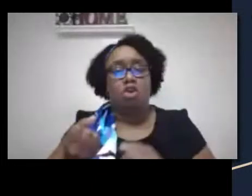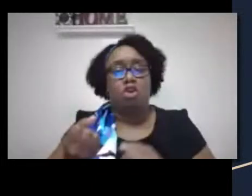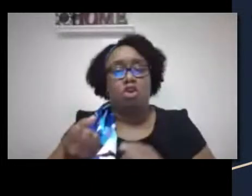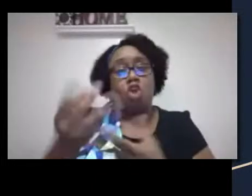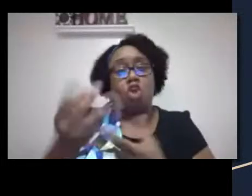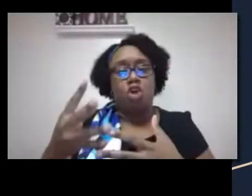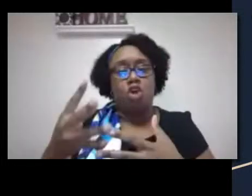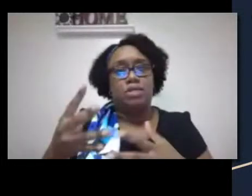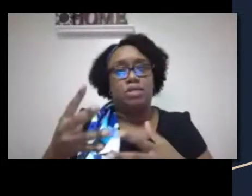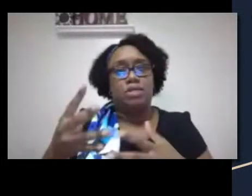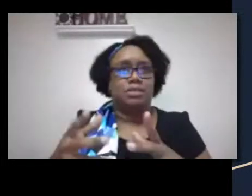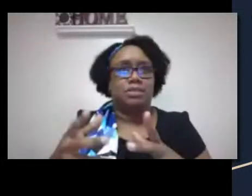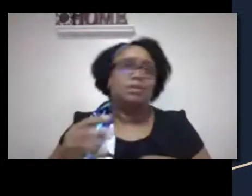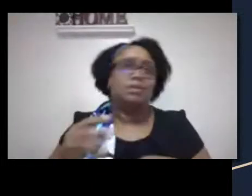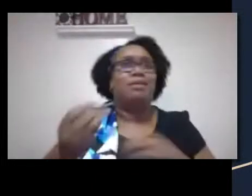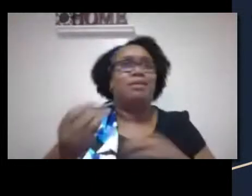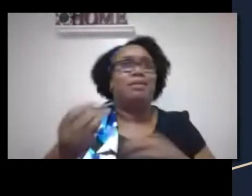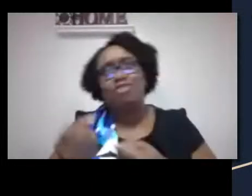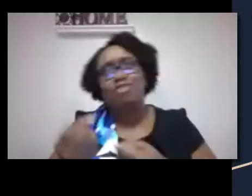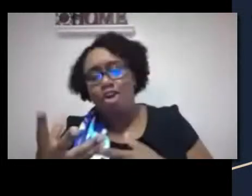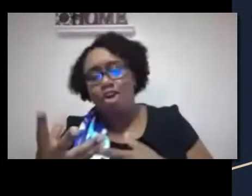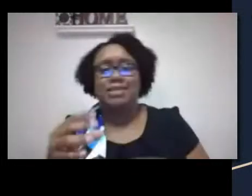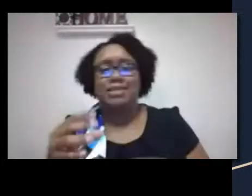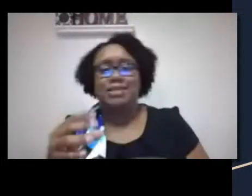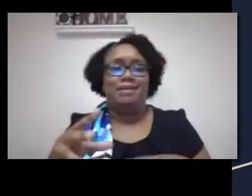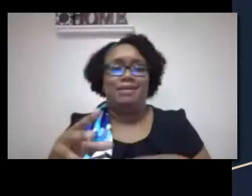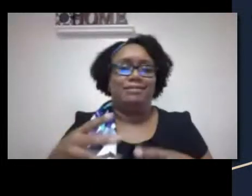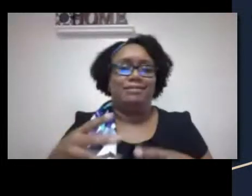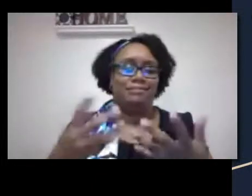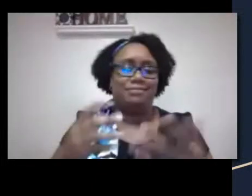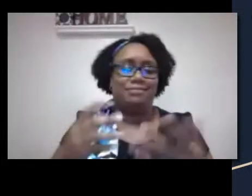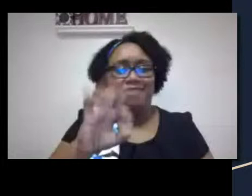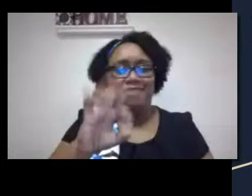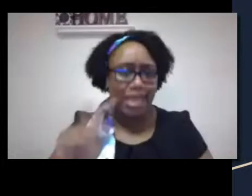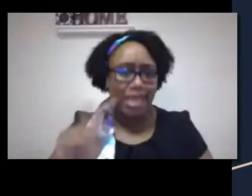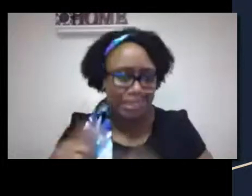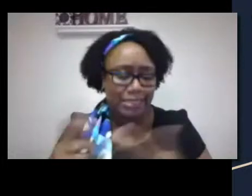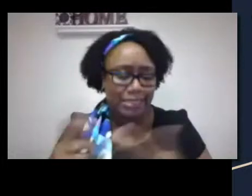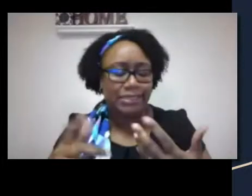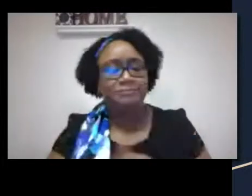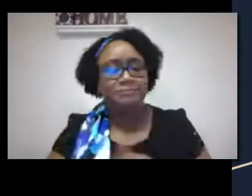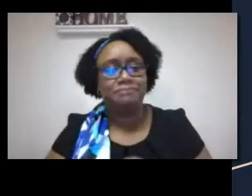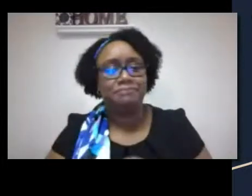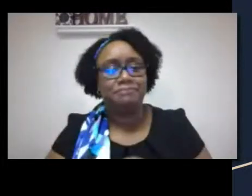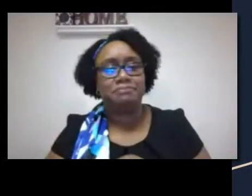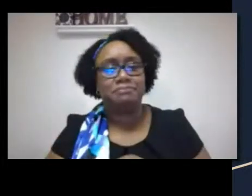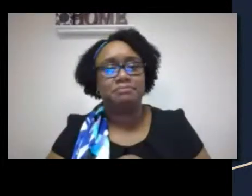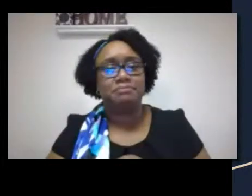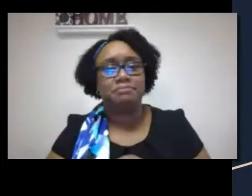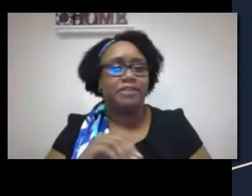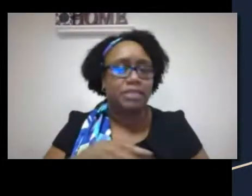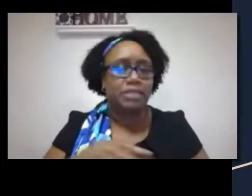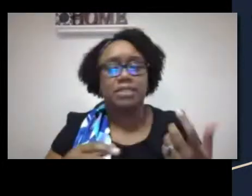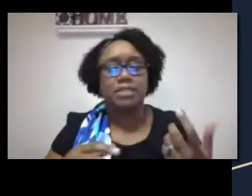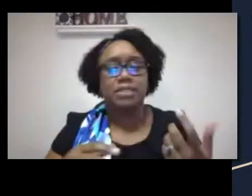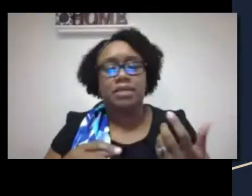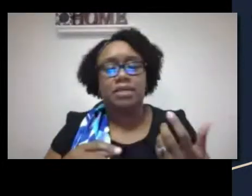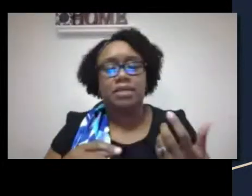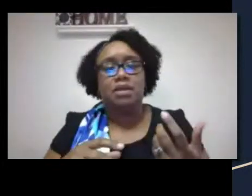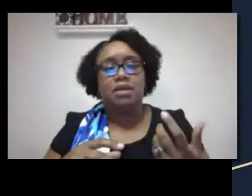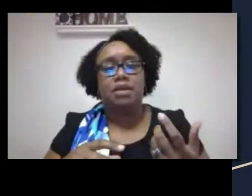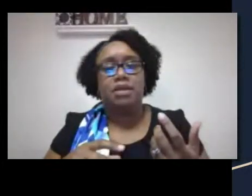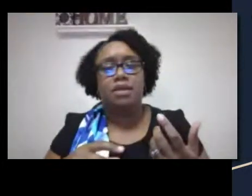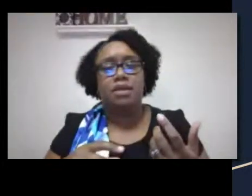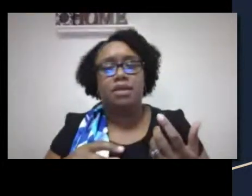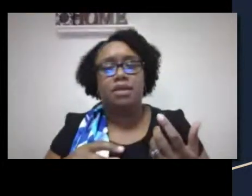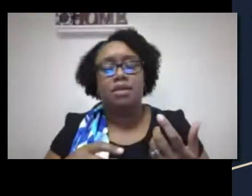Those studies didn't show a strong indication on the cause or the effect, better